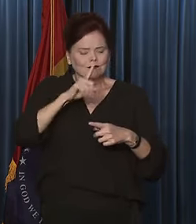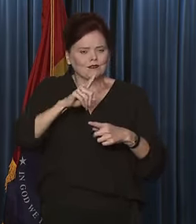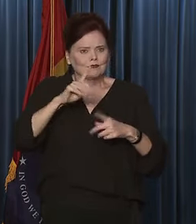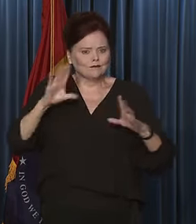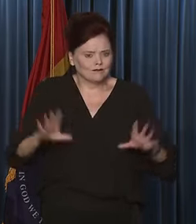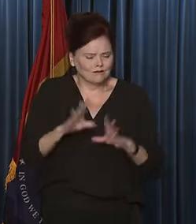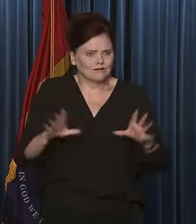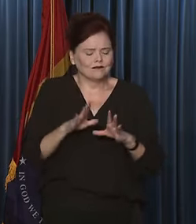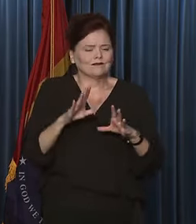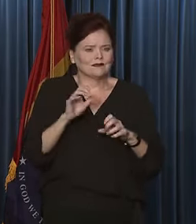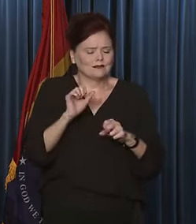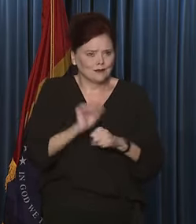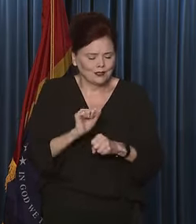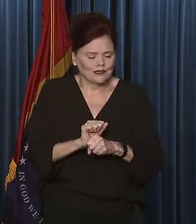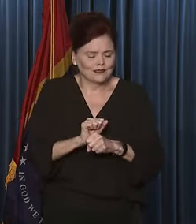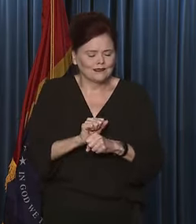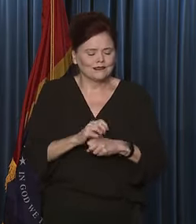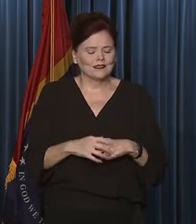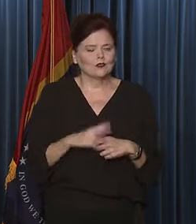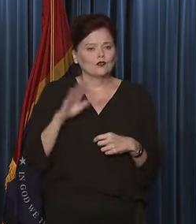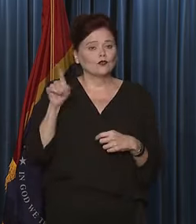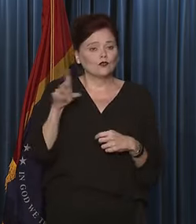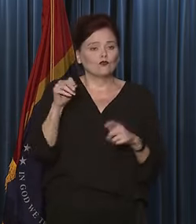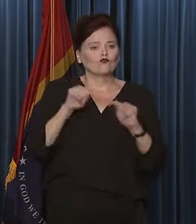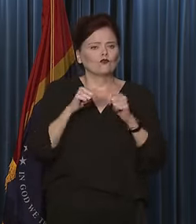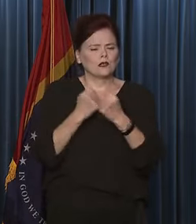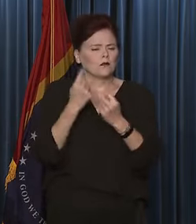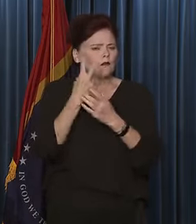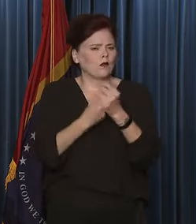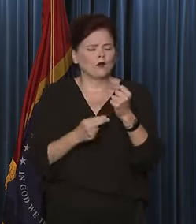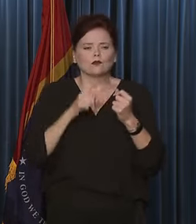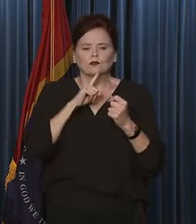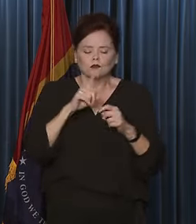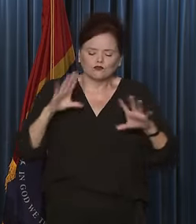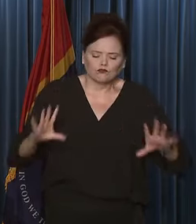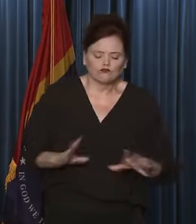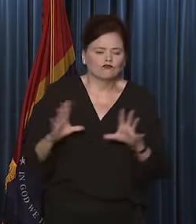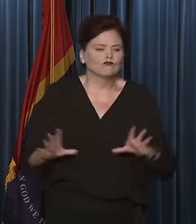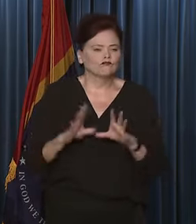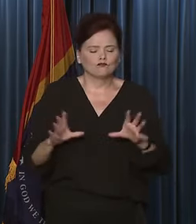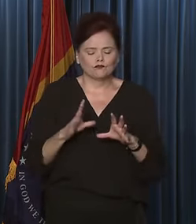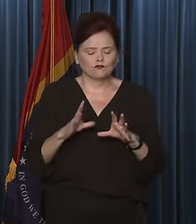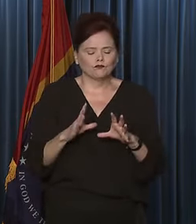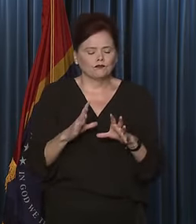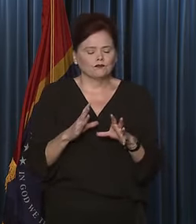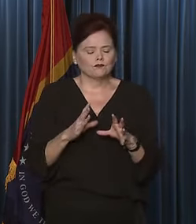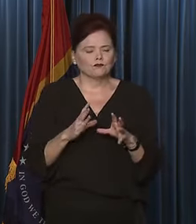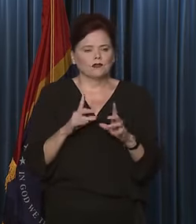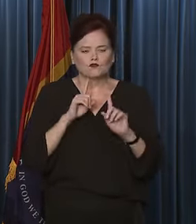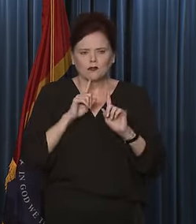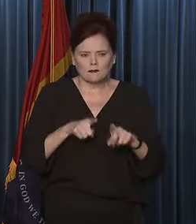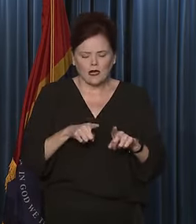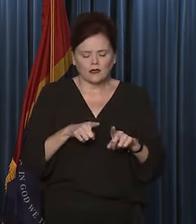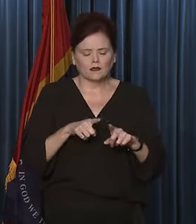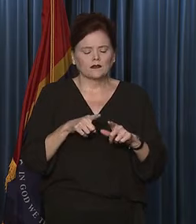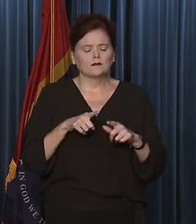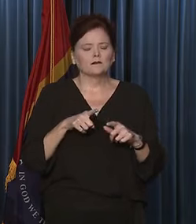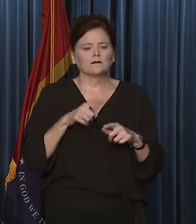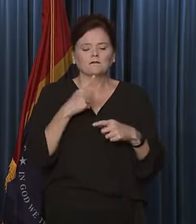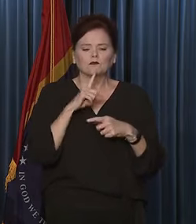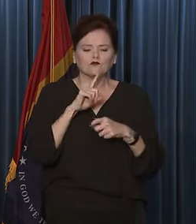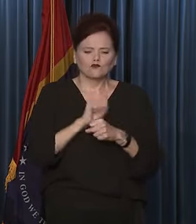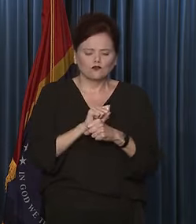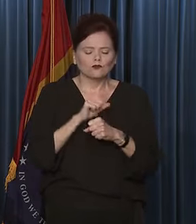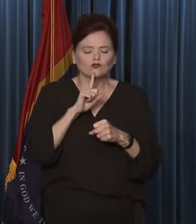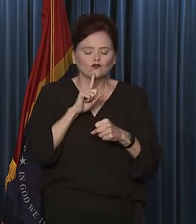playing. And you and your teams have been players, active participants in responding to ensuring